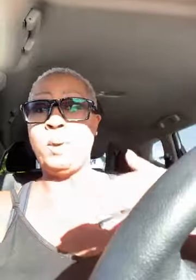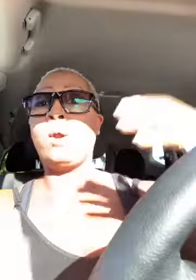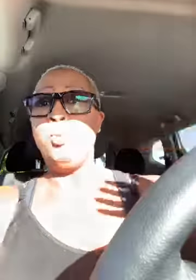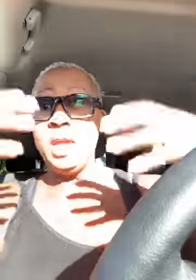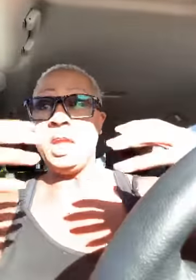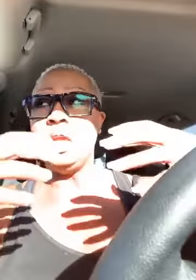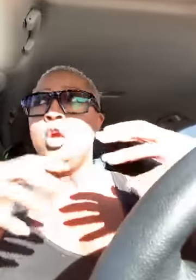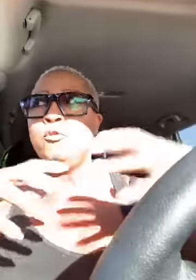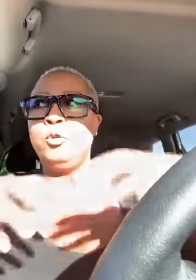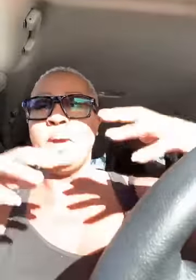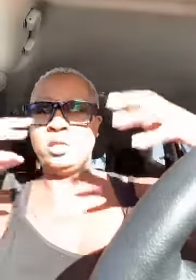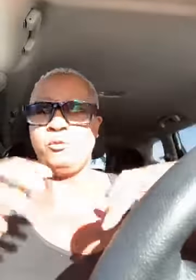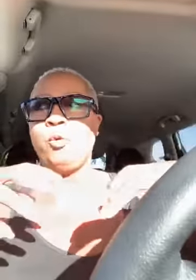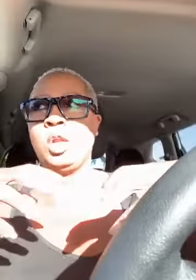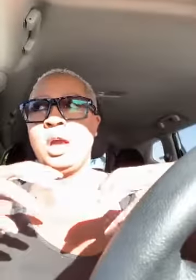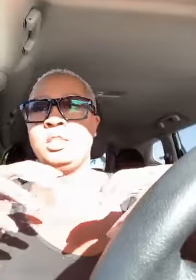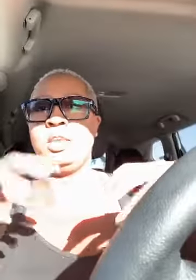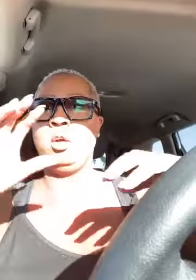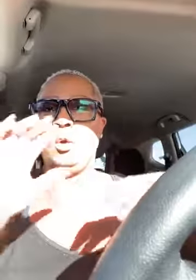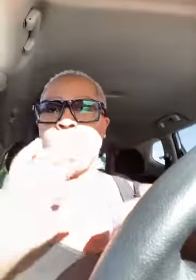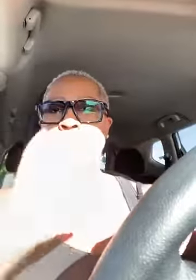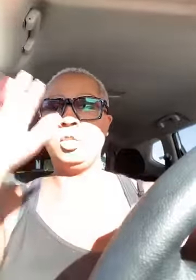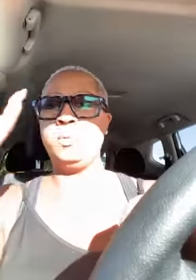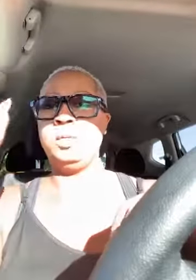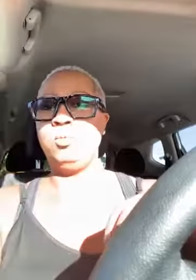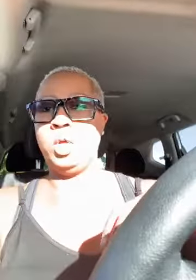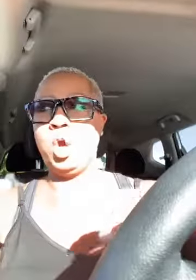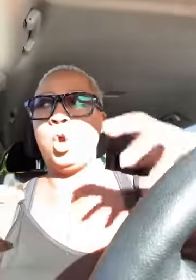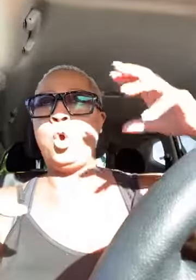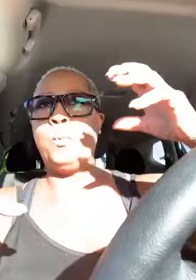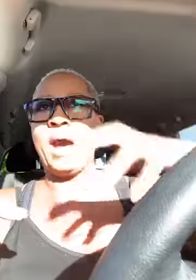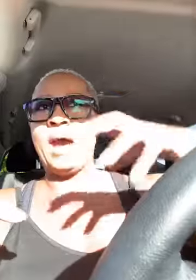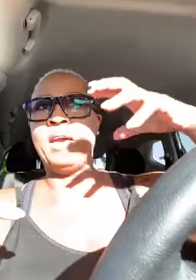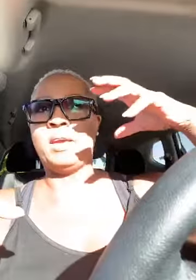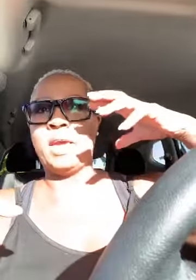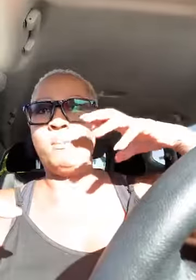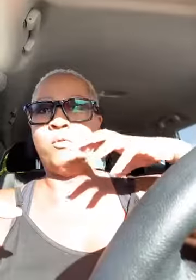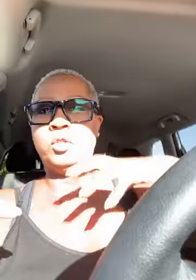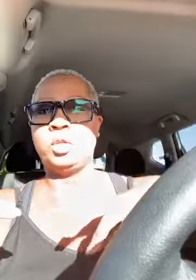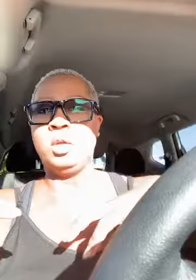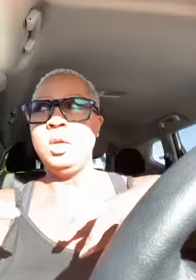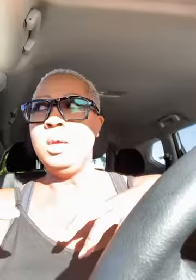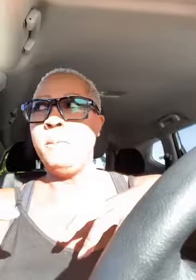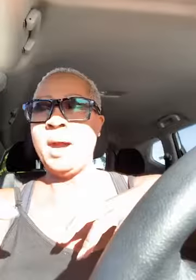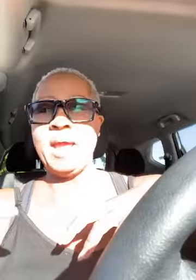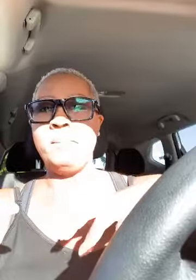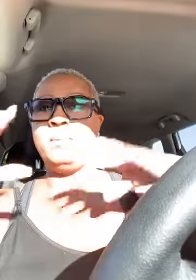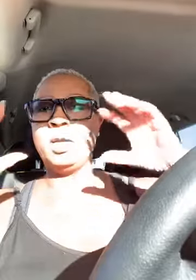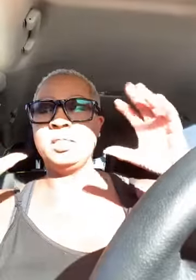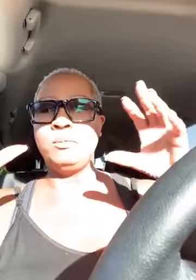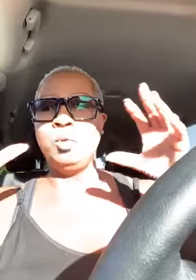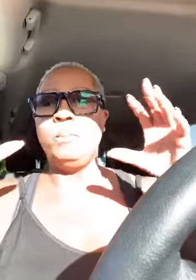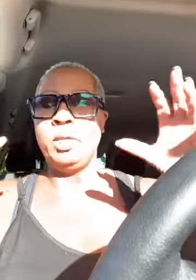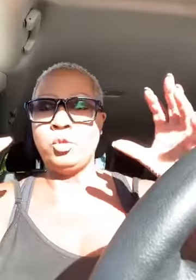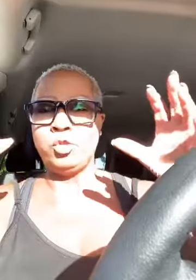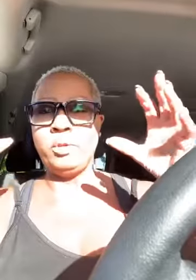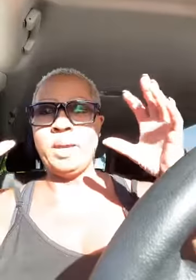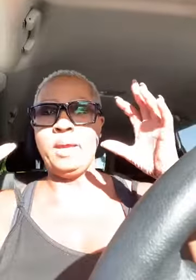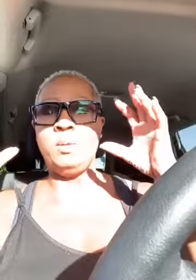back we flew back to fort lauderdale my husband went home i came over to miami because i'm doing mentorship miami